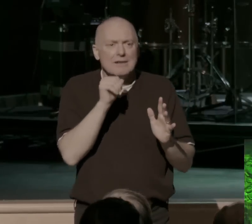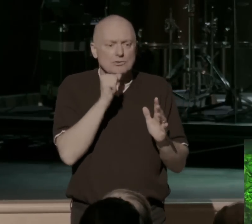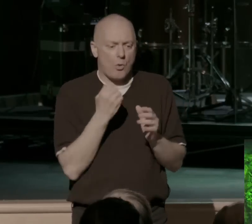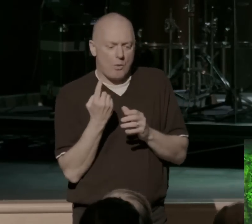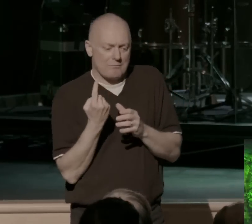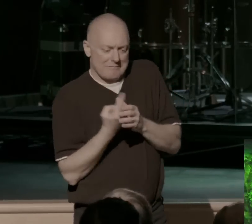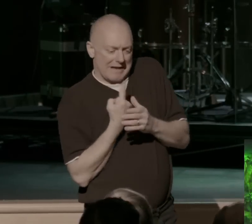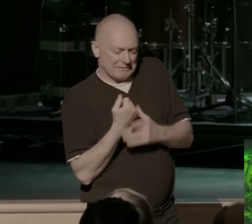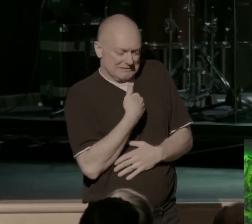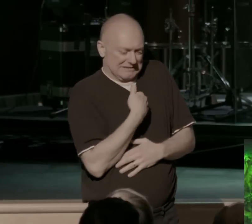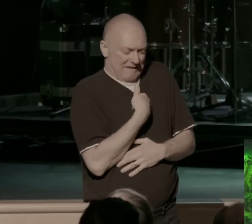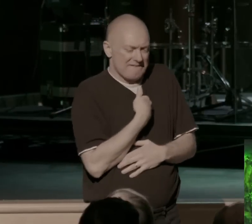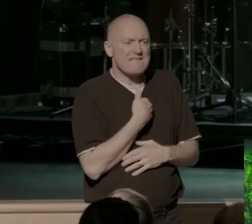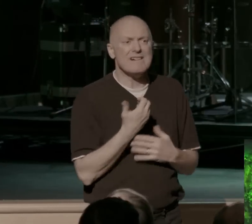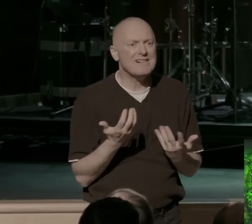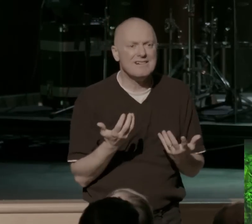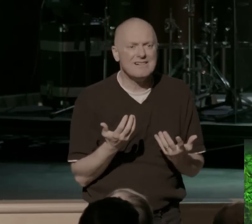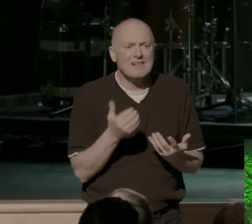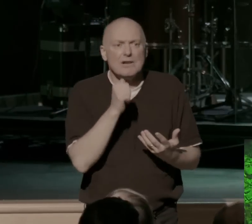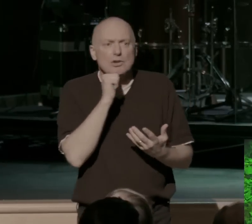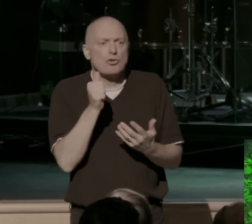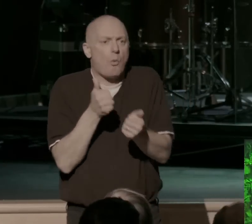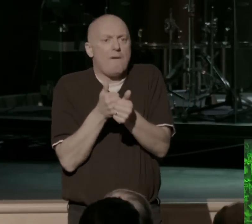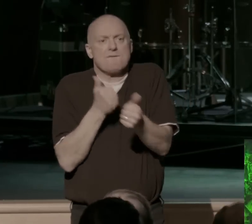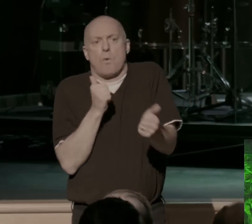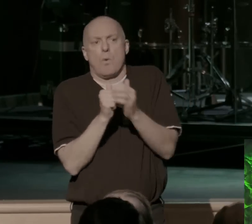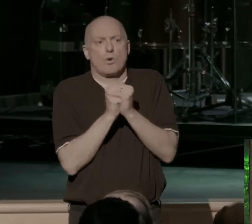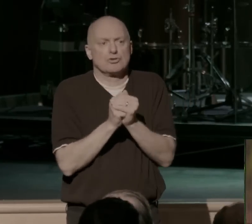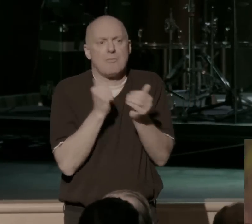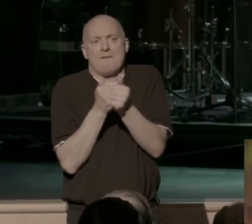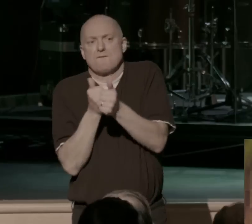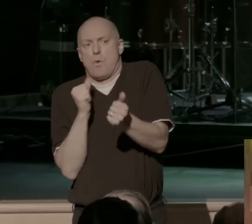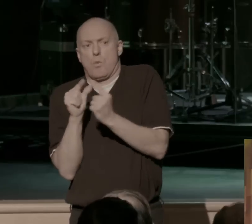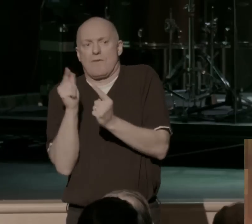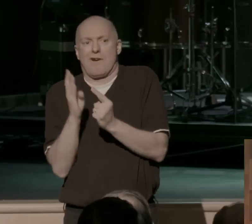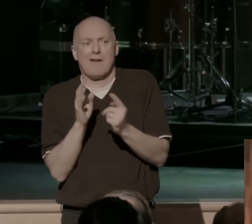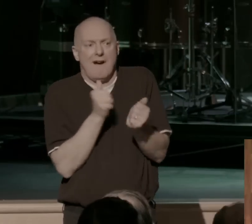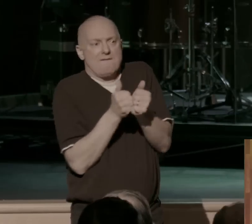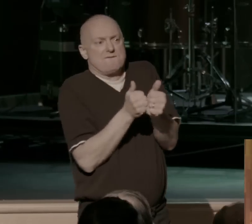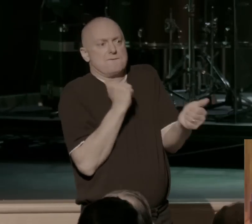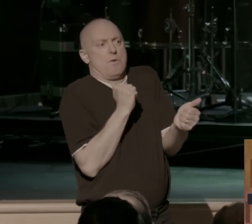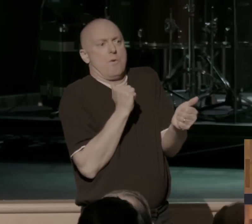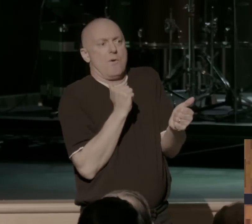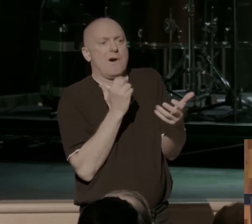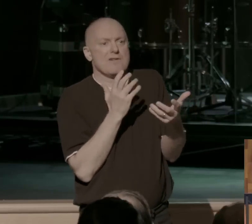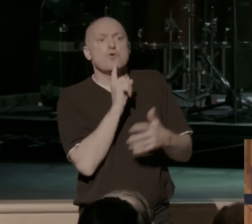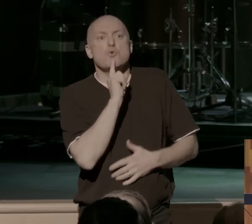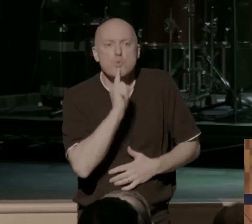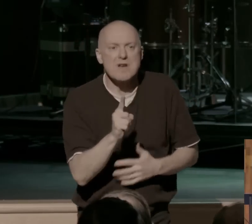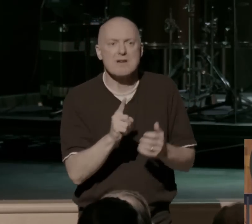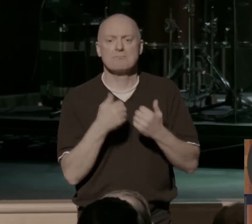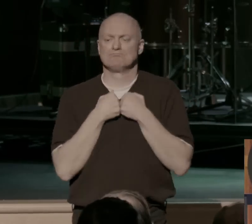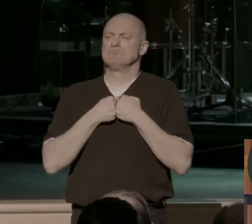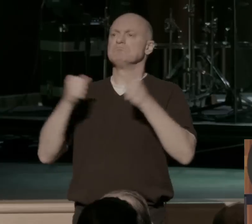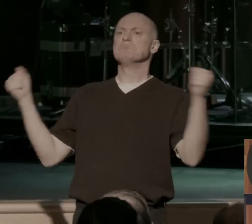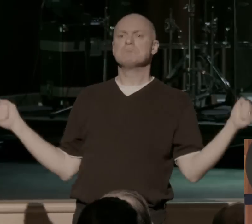Let's not avoid worship. Let's not avoid the word. Let's not avoid being real with others. mean, man, when you go to church, we get so good at that. We get so good at